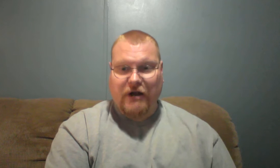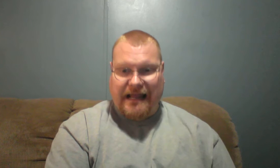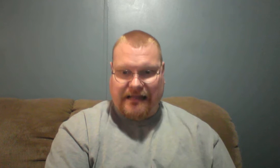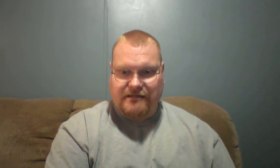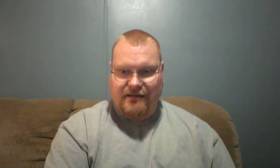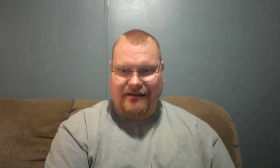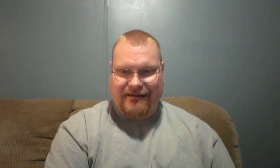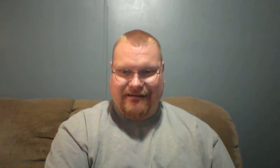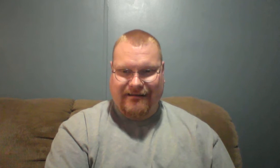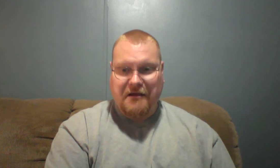hands.